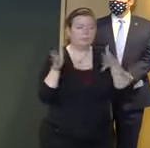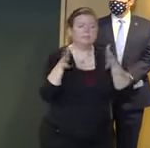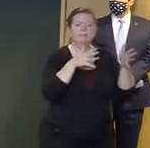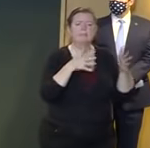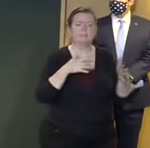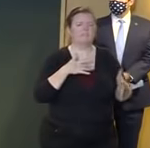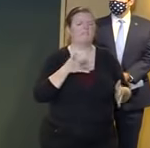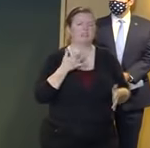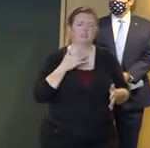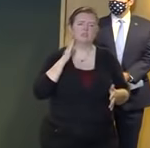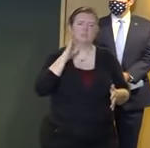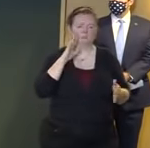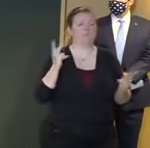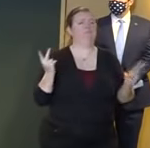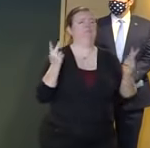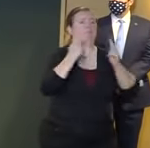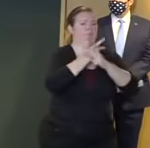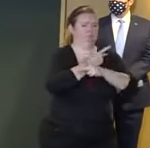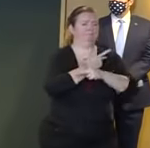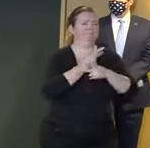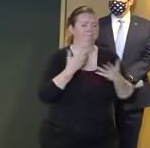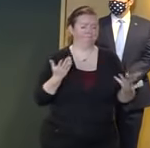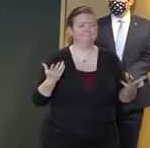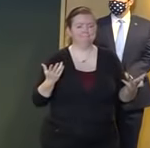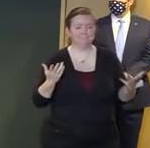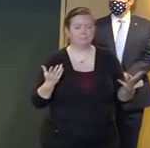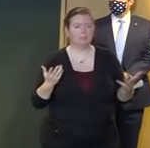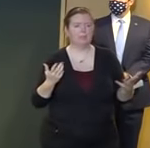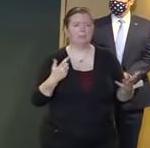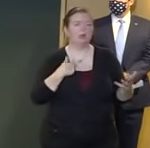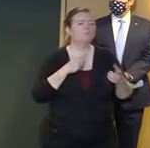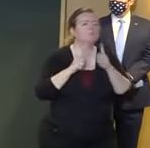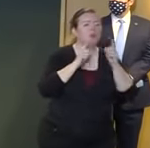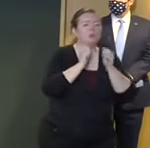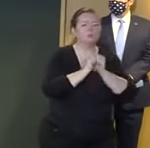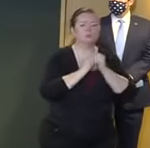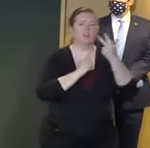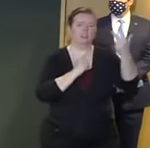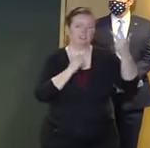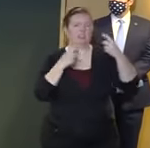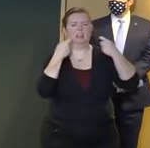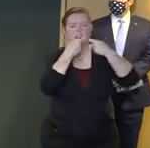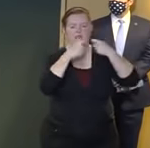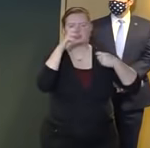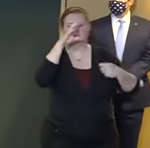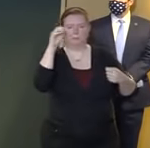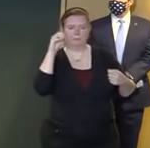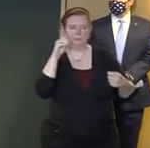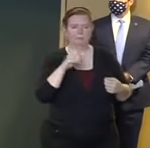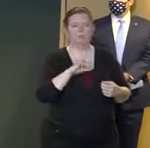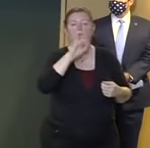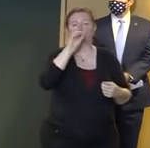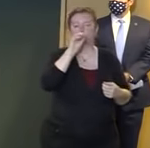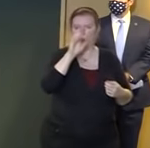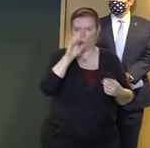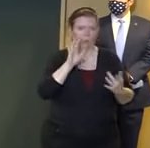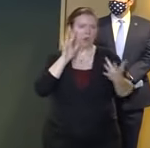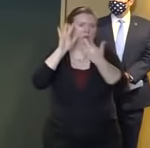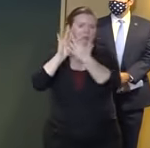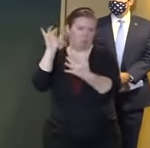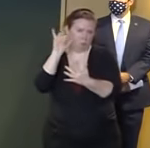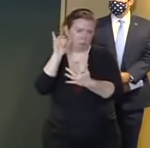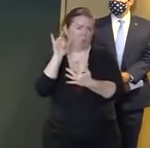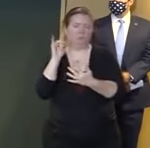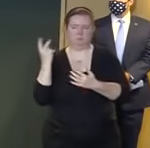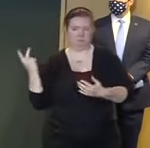with the the heads of the three biggest providers yesterday Joe's been in touch with them constantly we were engaged on Sunday as